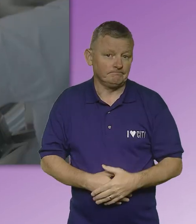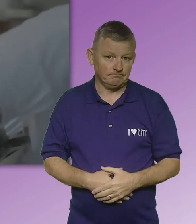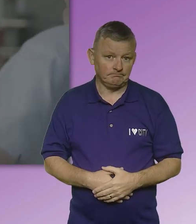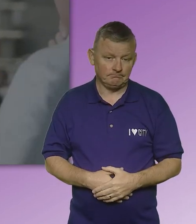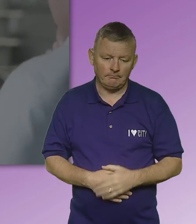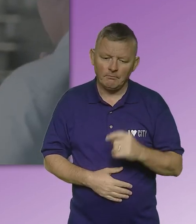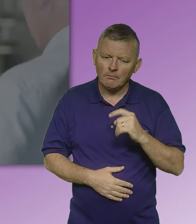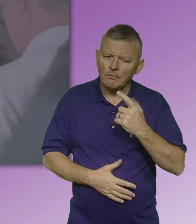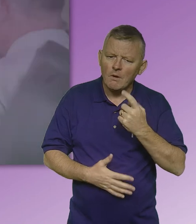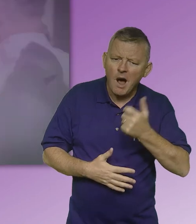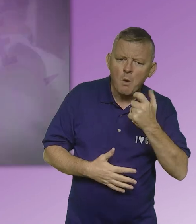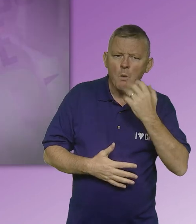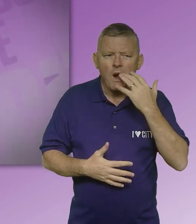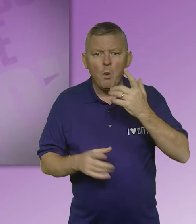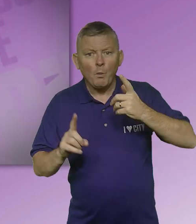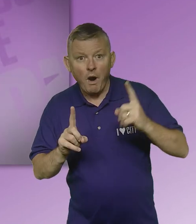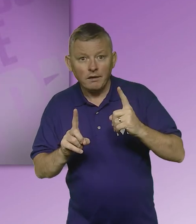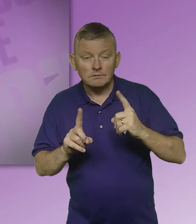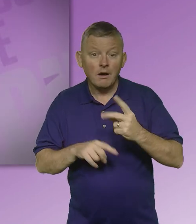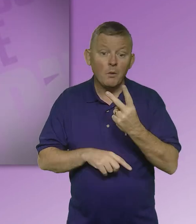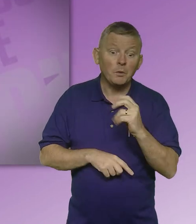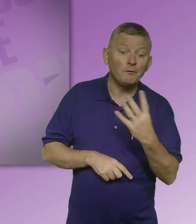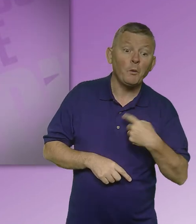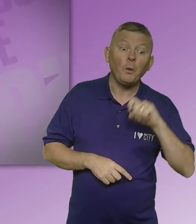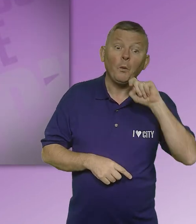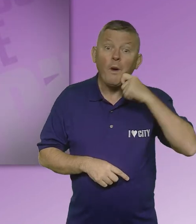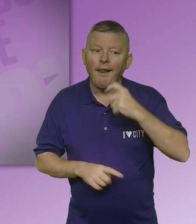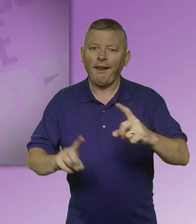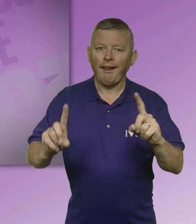Our actions Our By 2024 we will